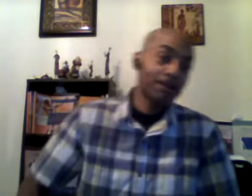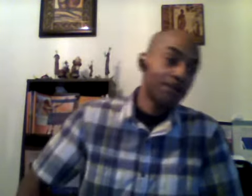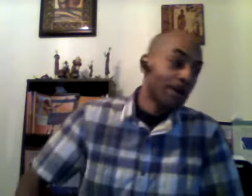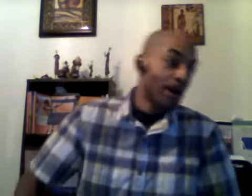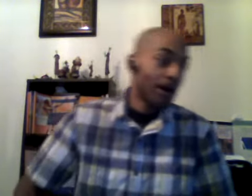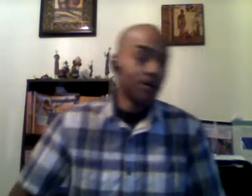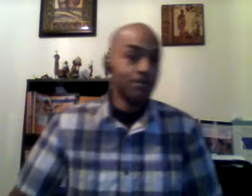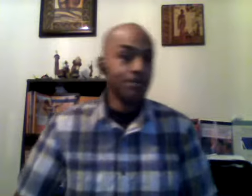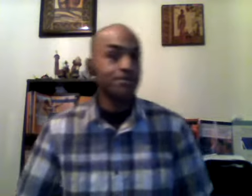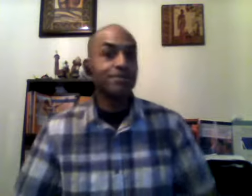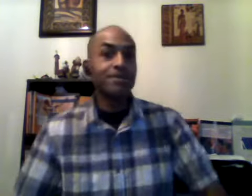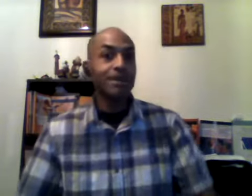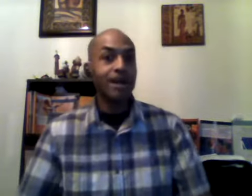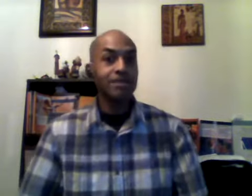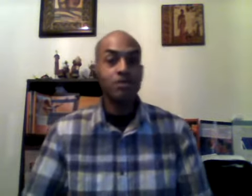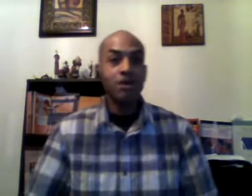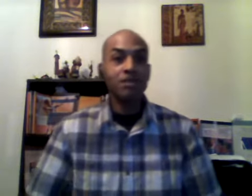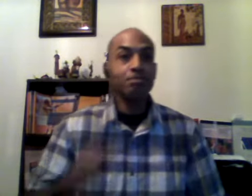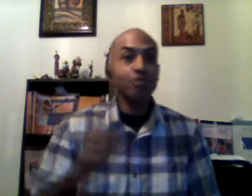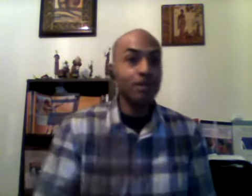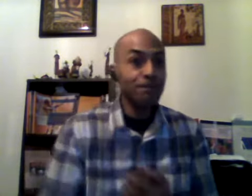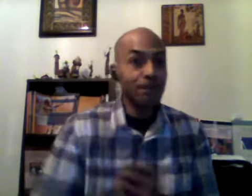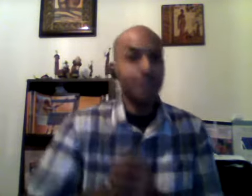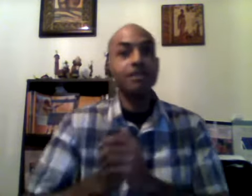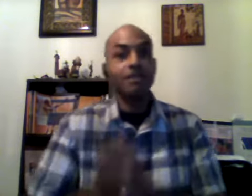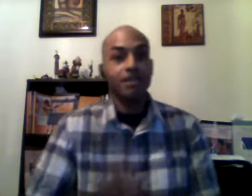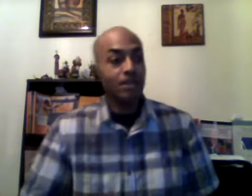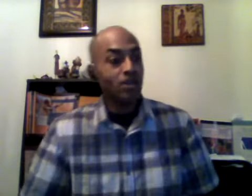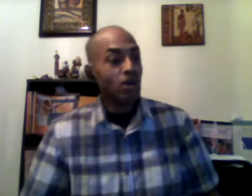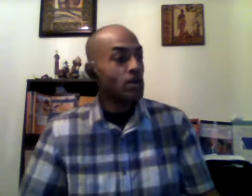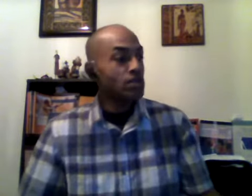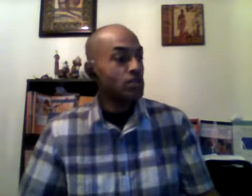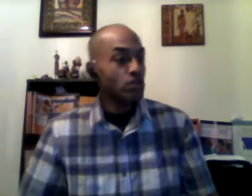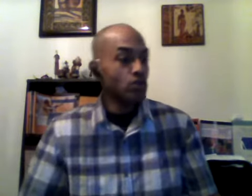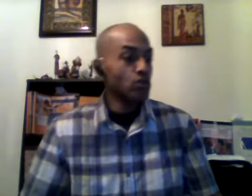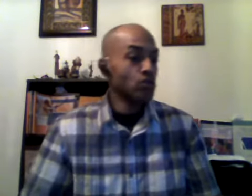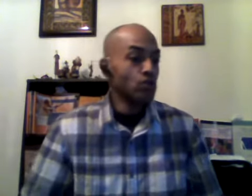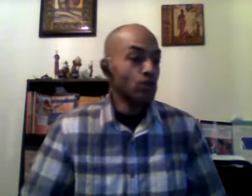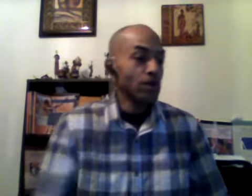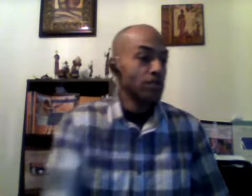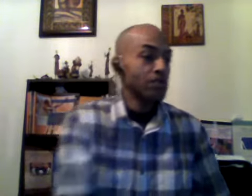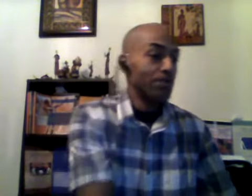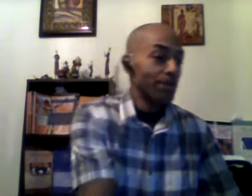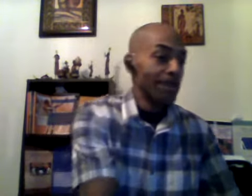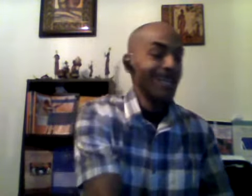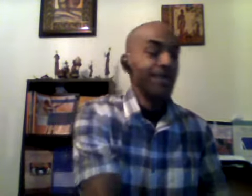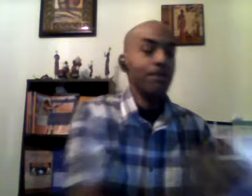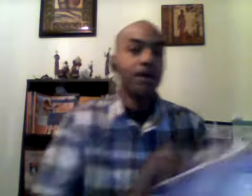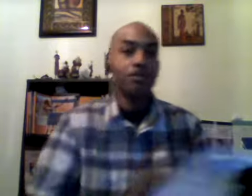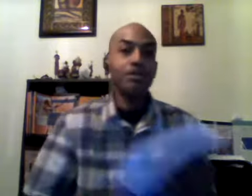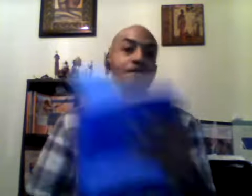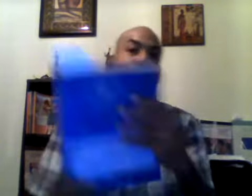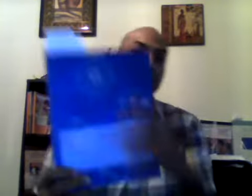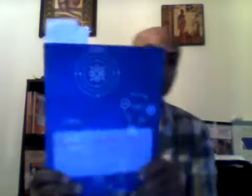um i just want to briefly go into supreme health and fitness